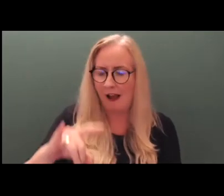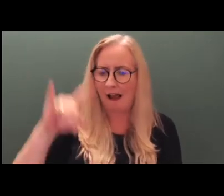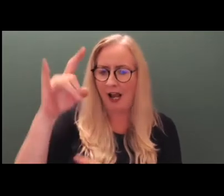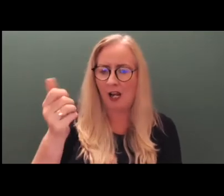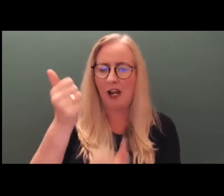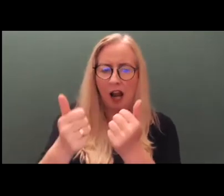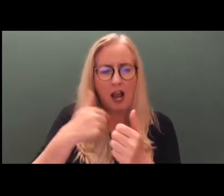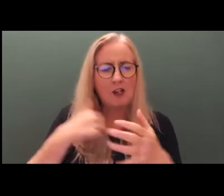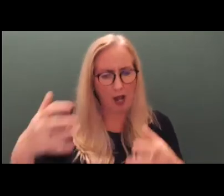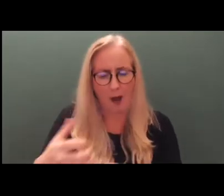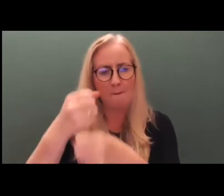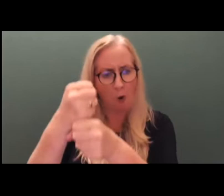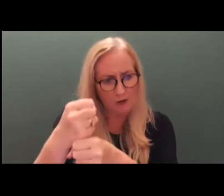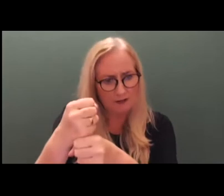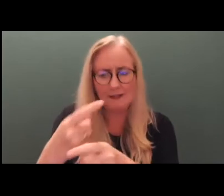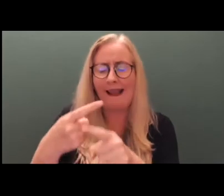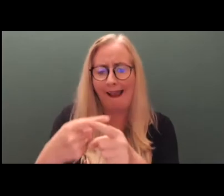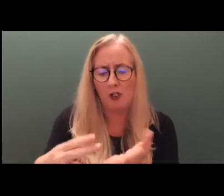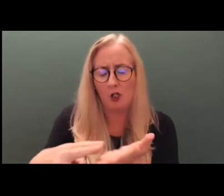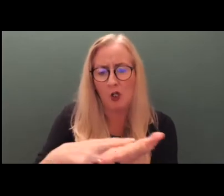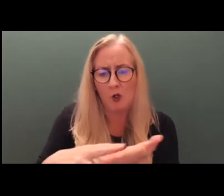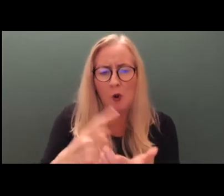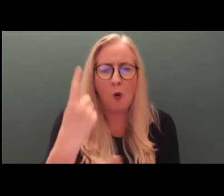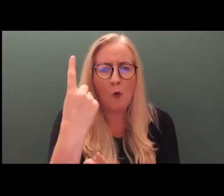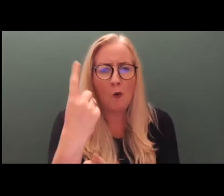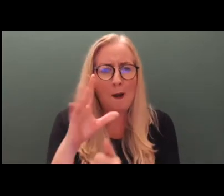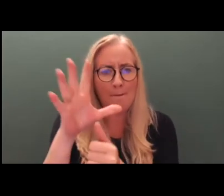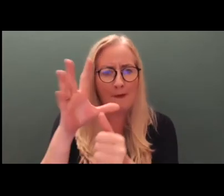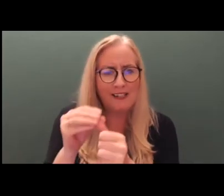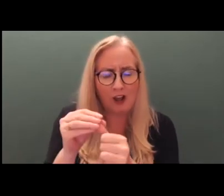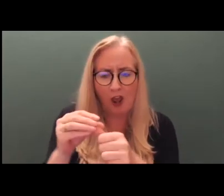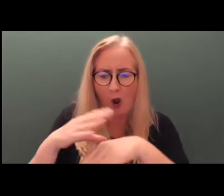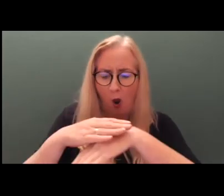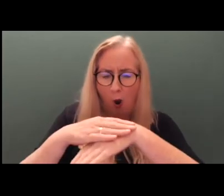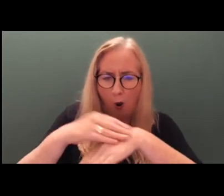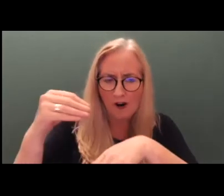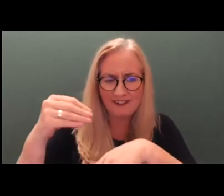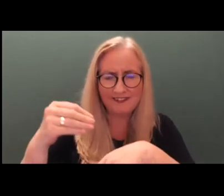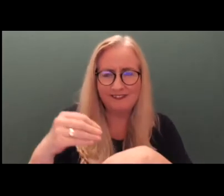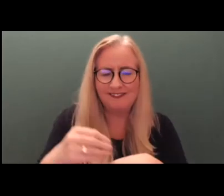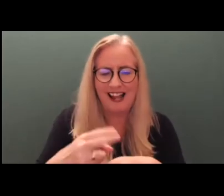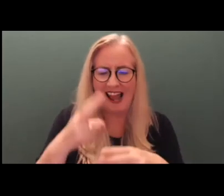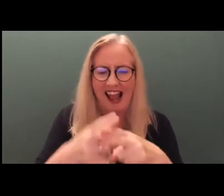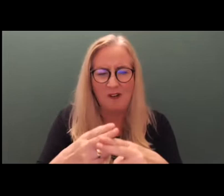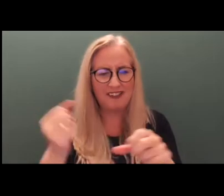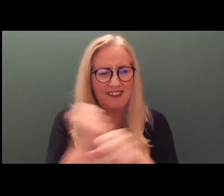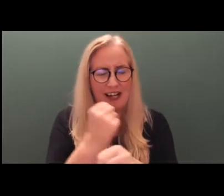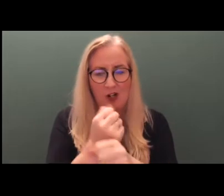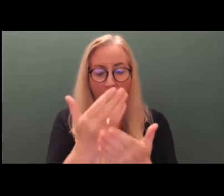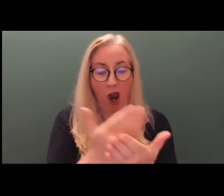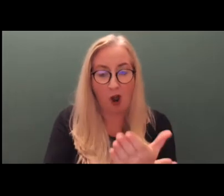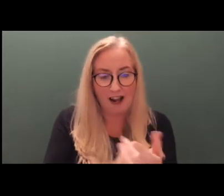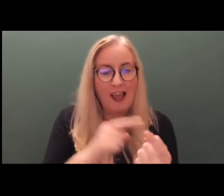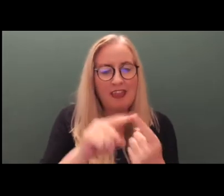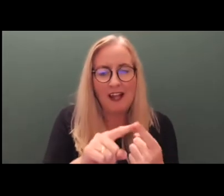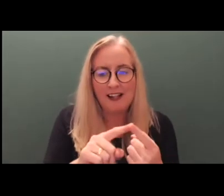upholding and applying one particularly old and very outdated law, namely the